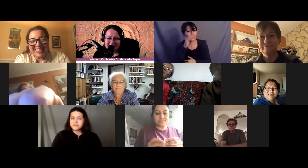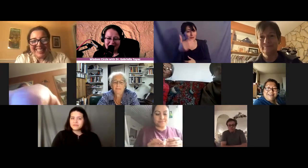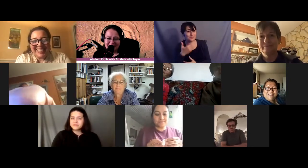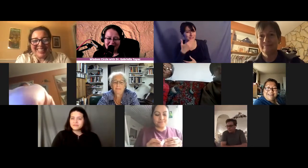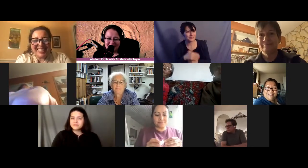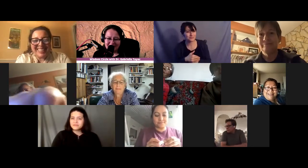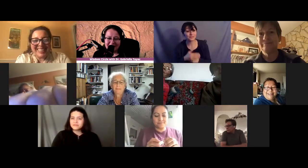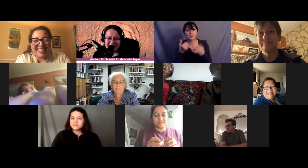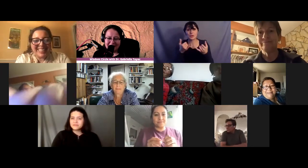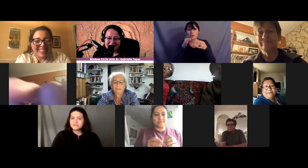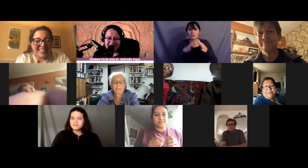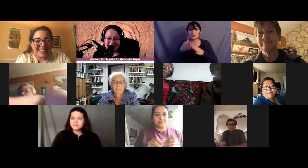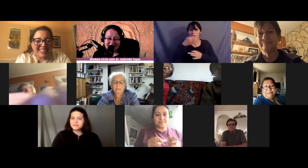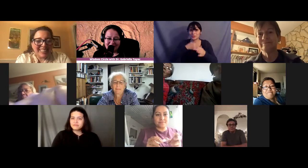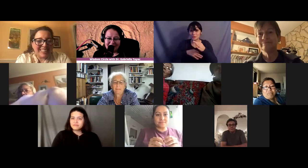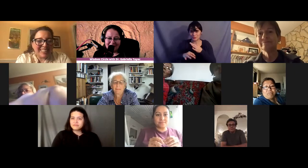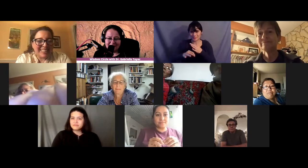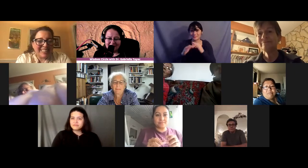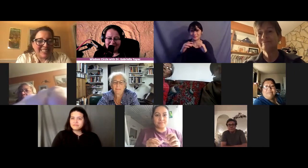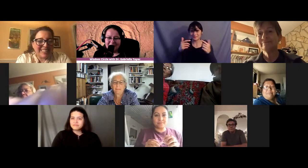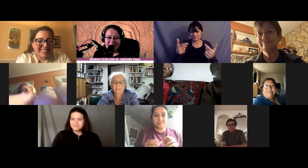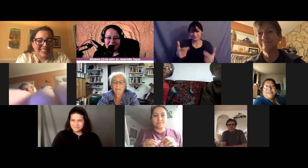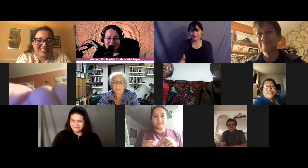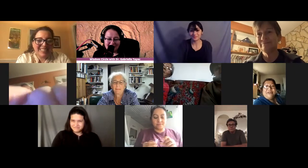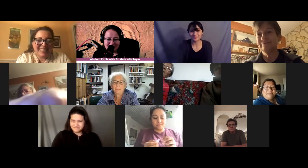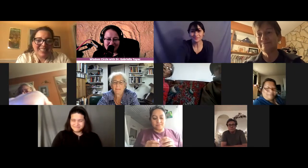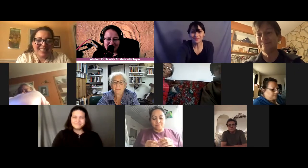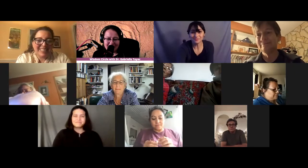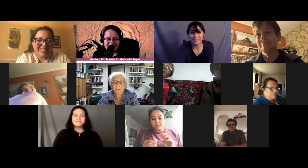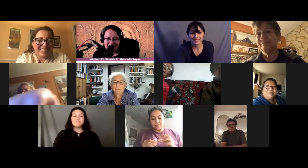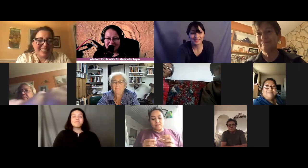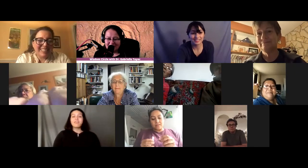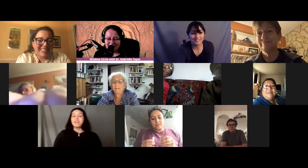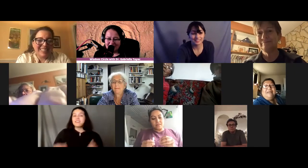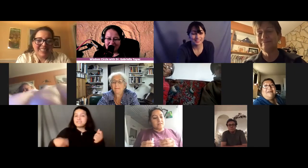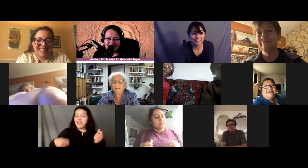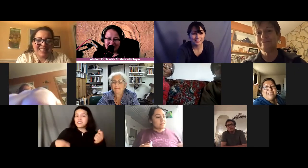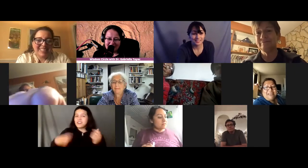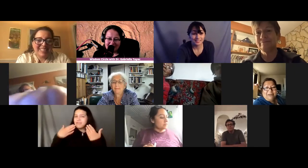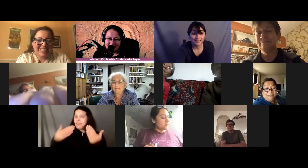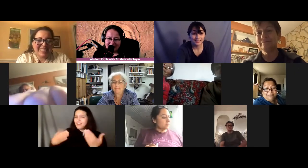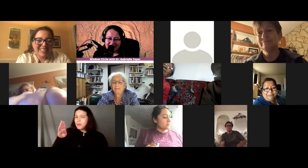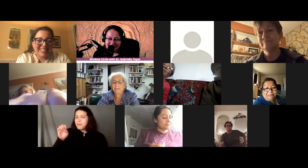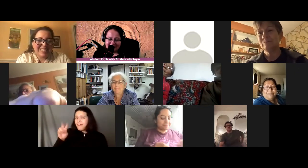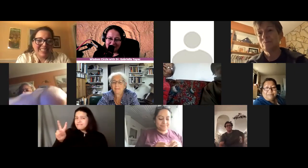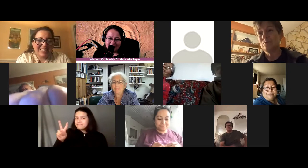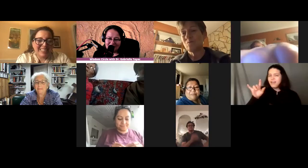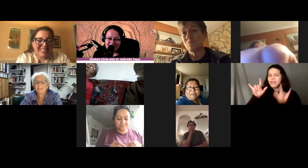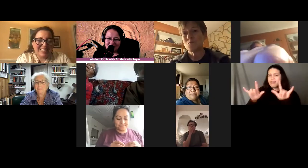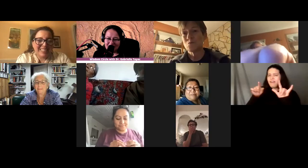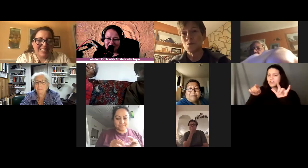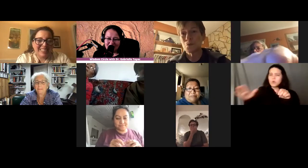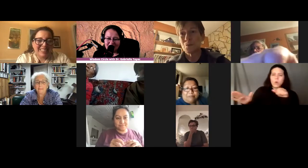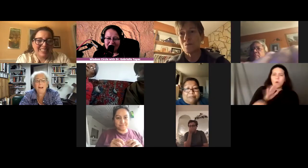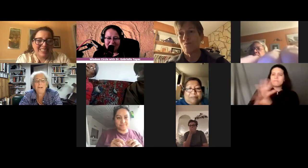all right thank you bev we love you bev your whole family let's go on to